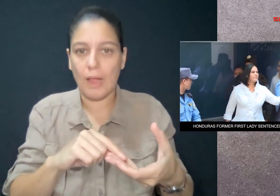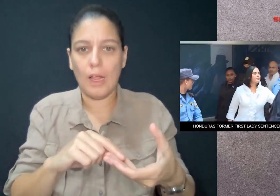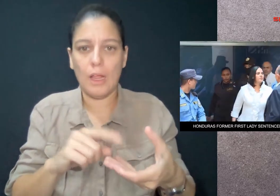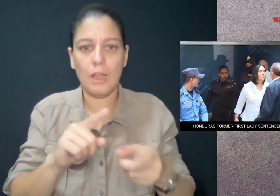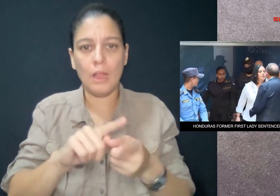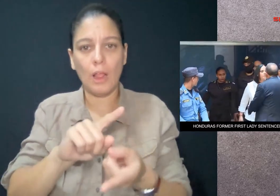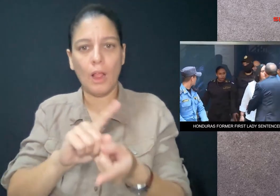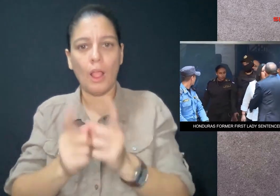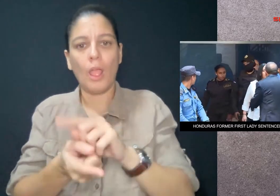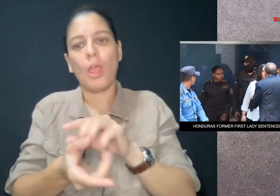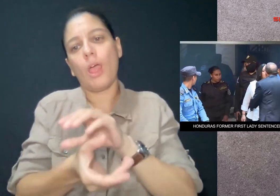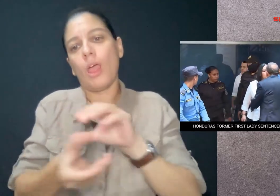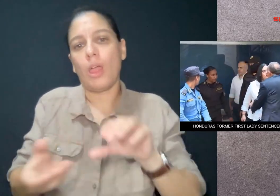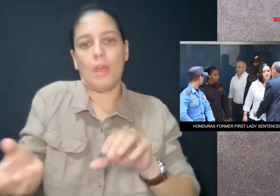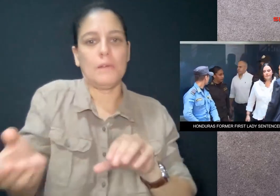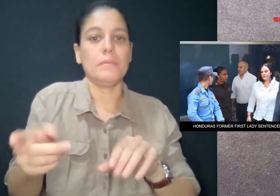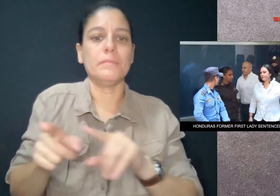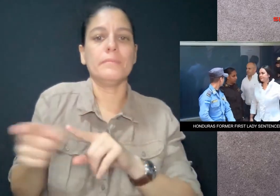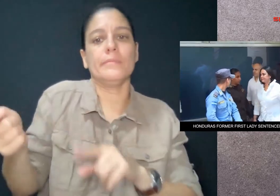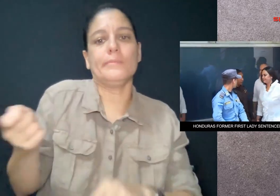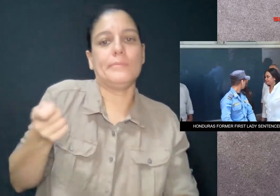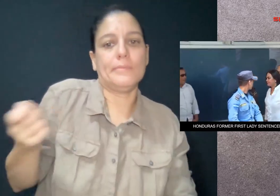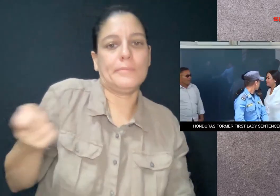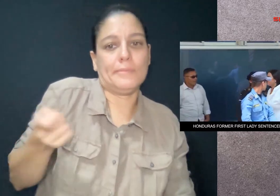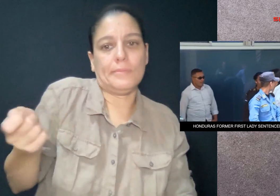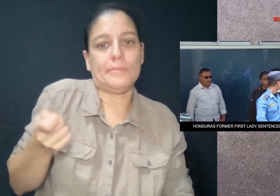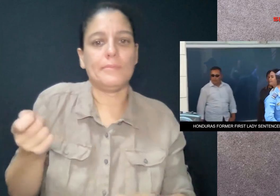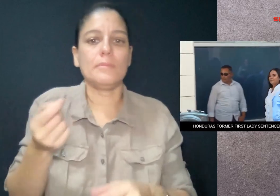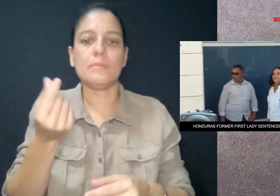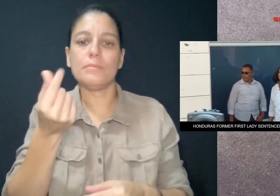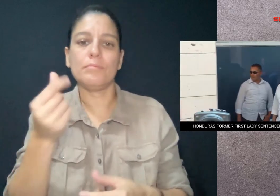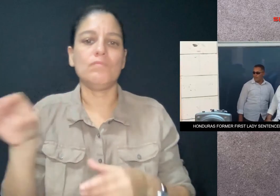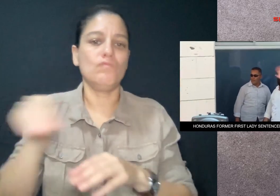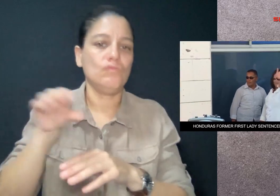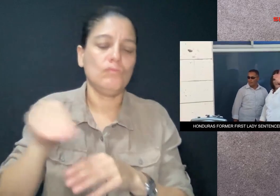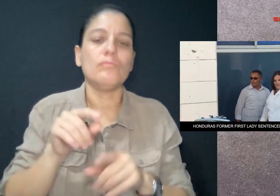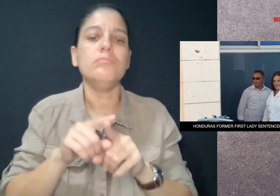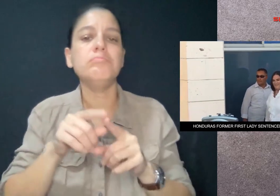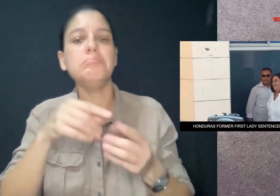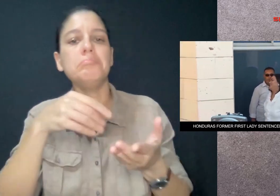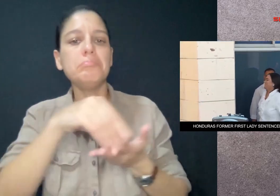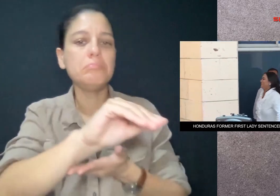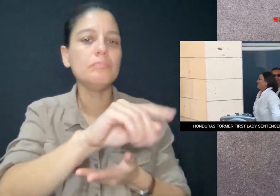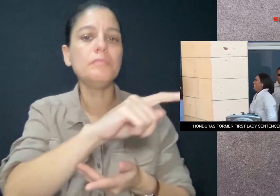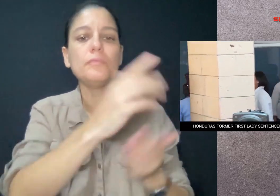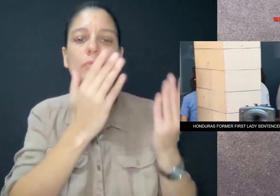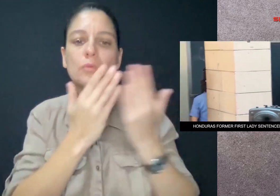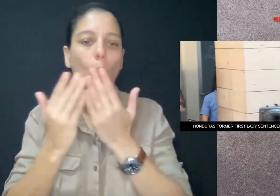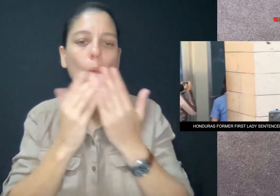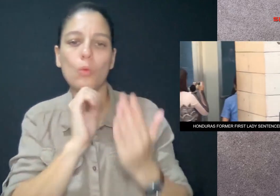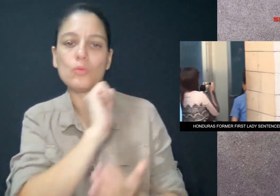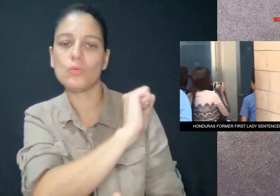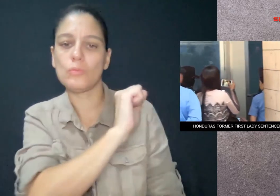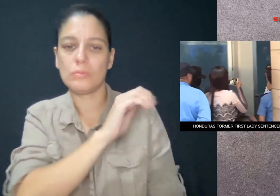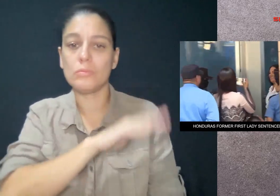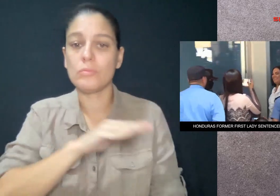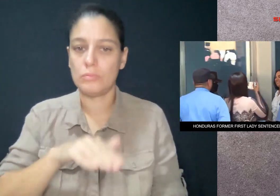Instead court documents say the money was used to pay credit cards, her kids' school fees and